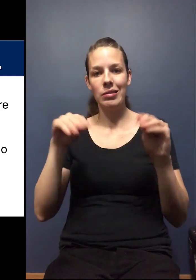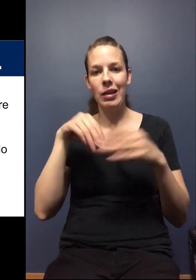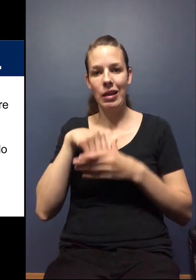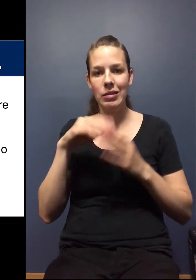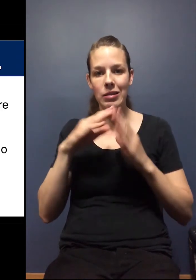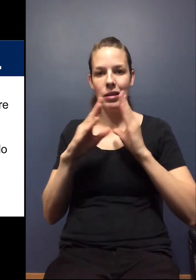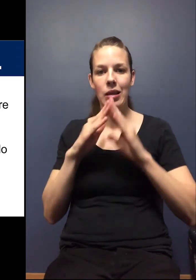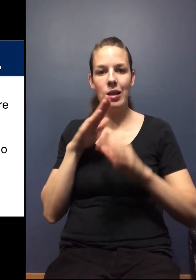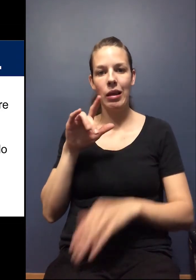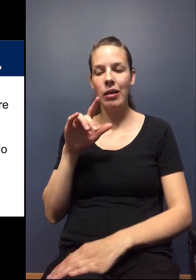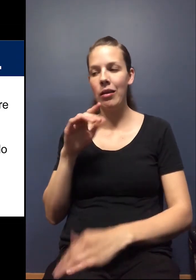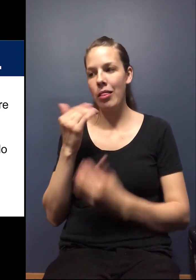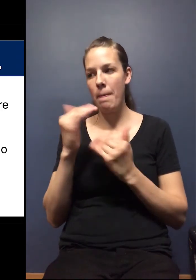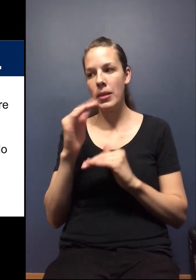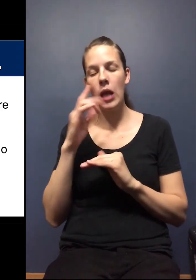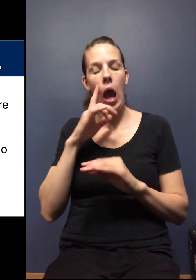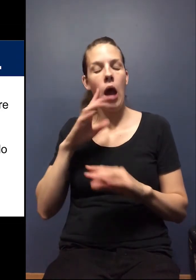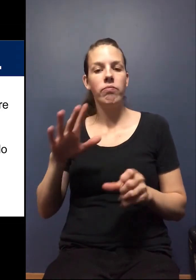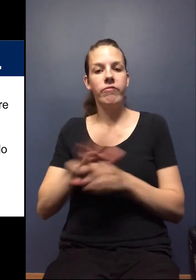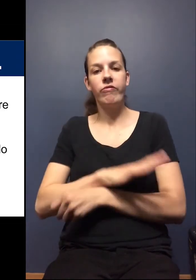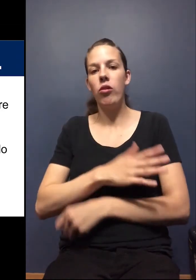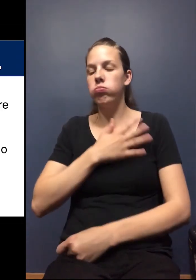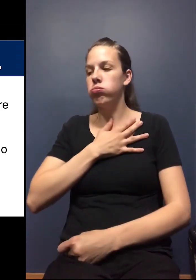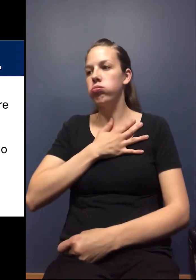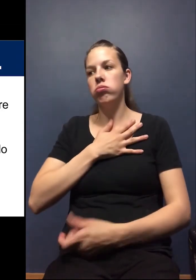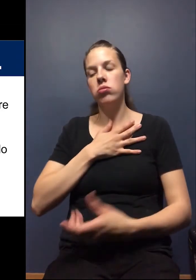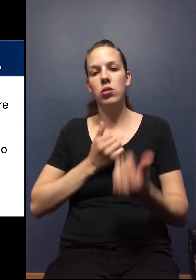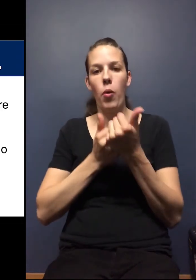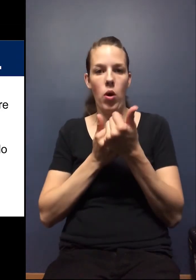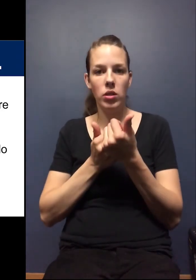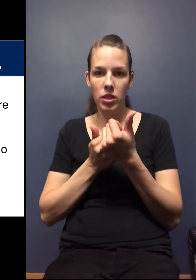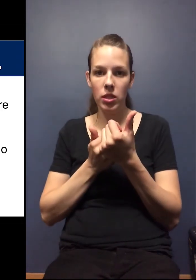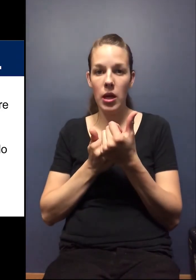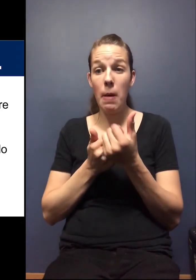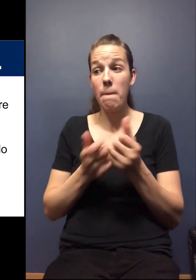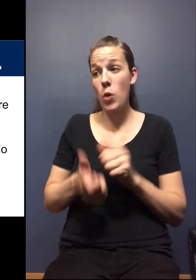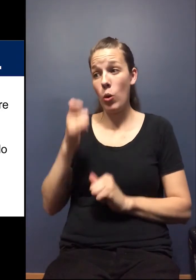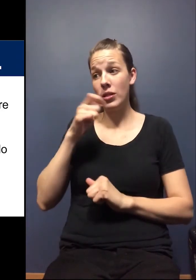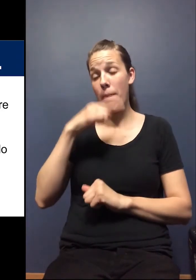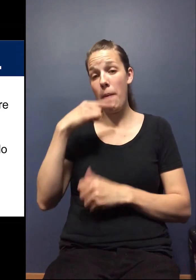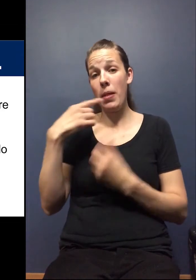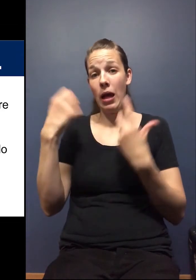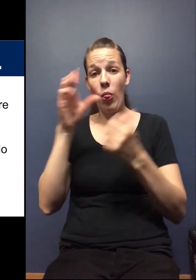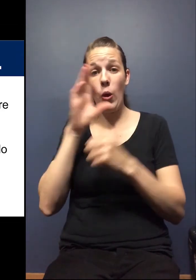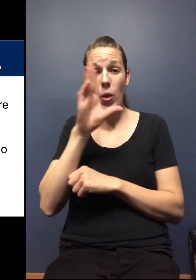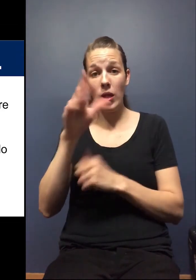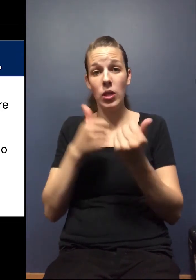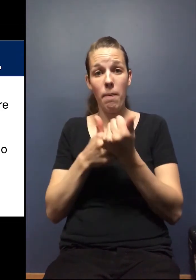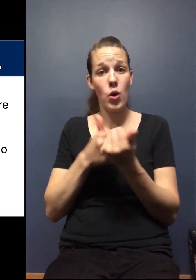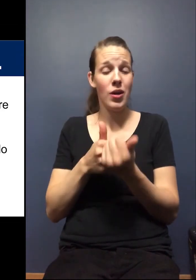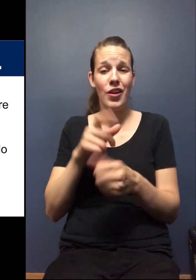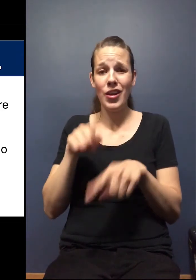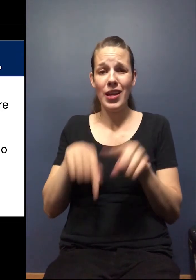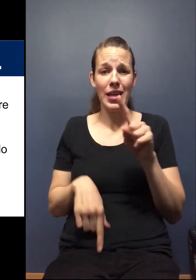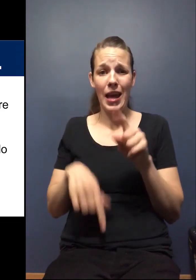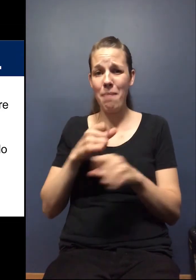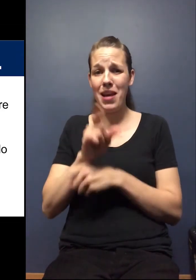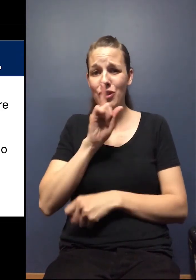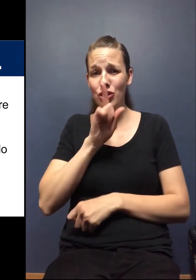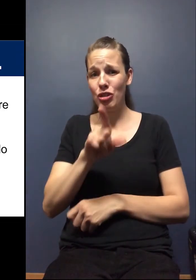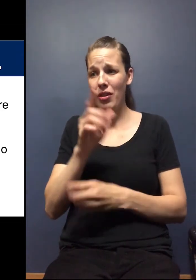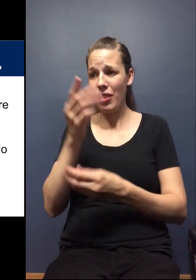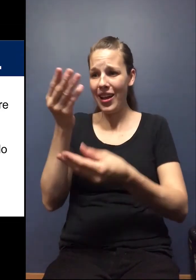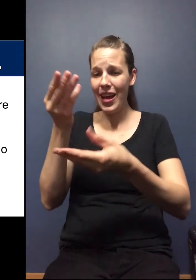Um, I full heartedly support that. And I think most of us in public health would there. You just cannot ensure